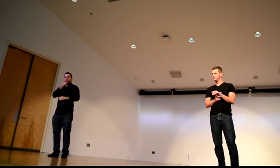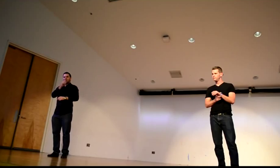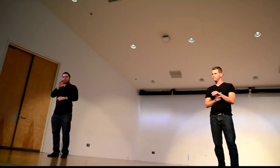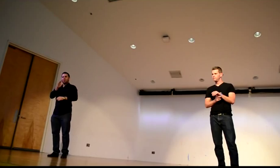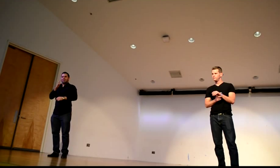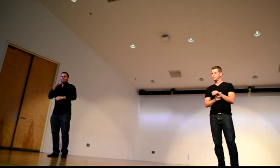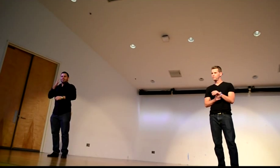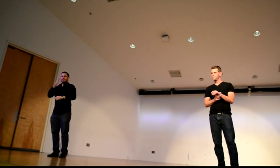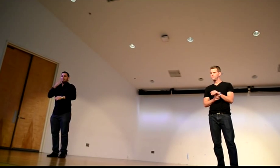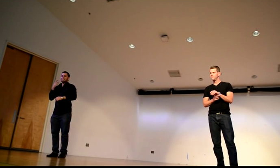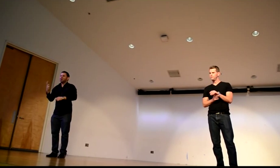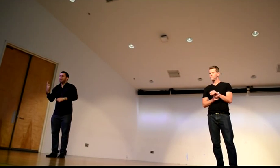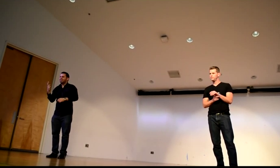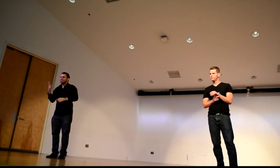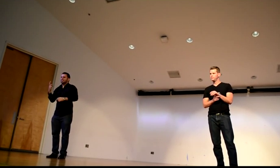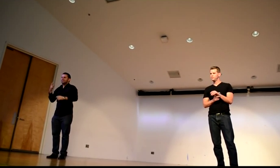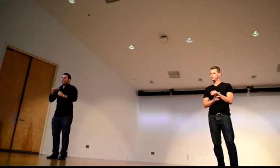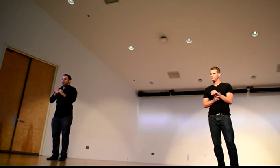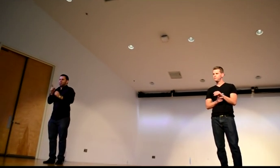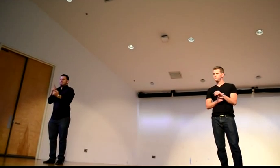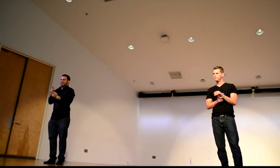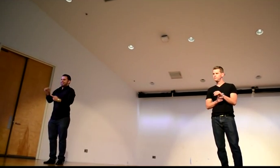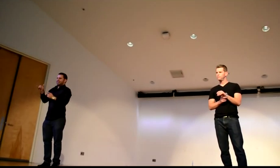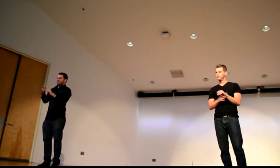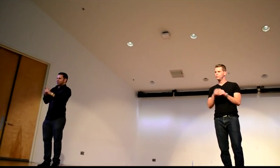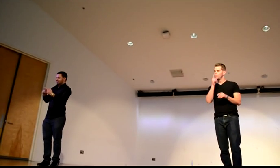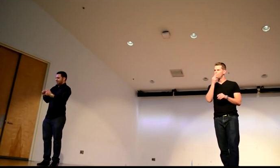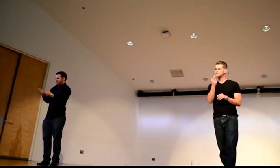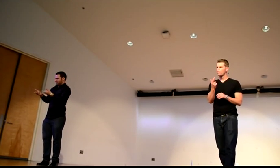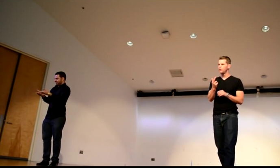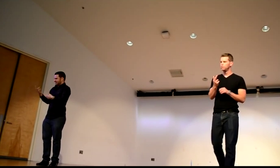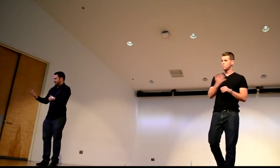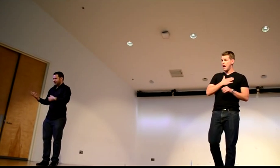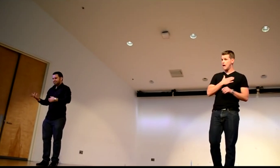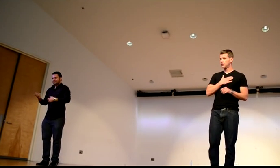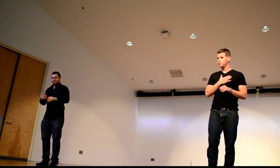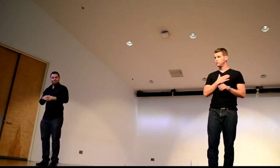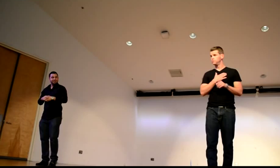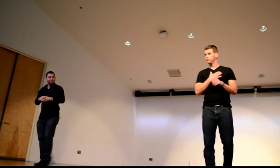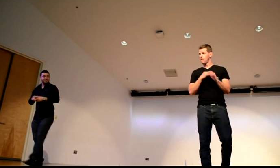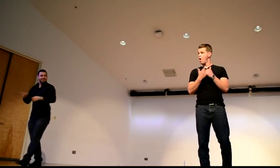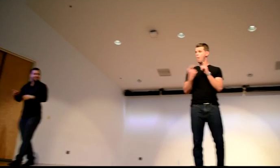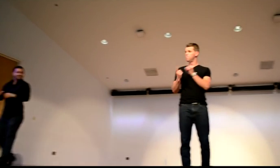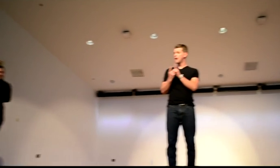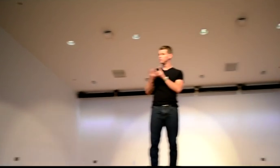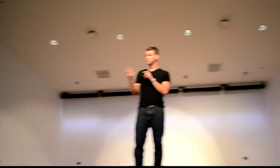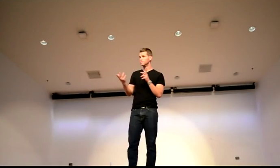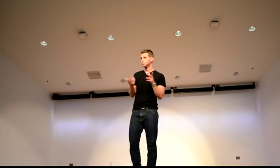who's my best friend and how did I meet